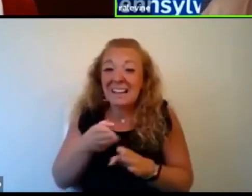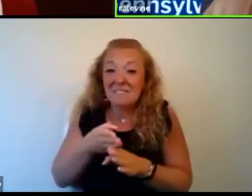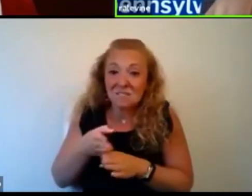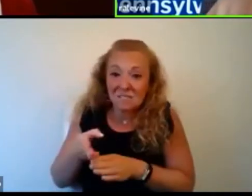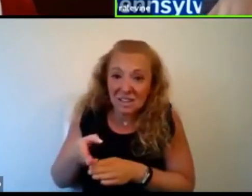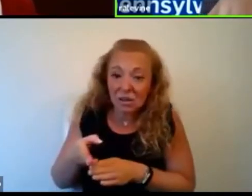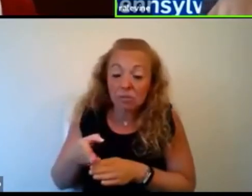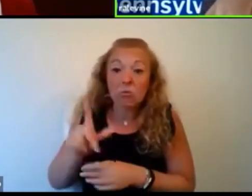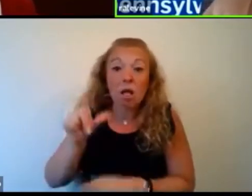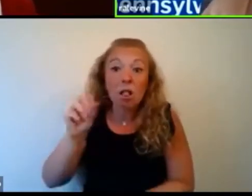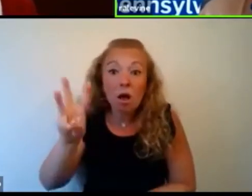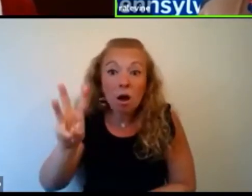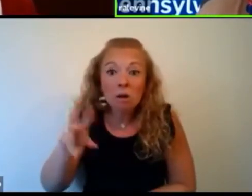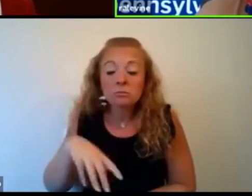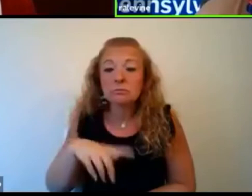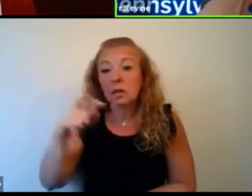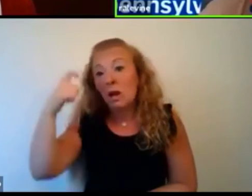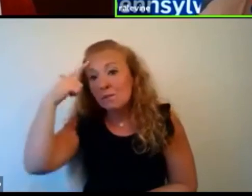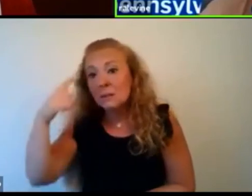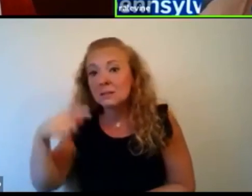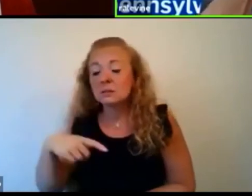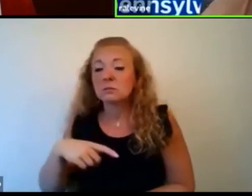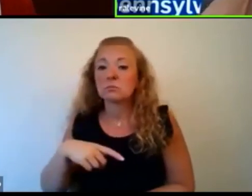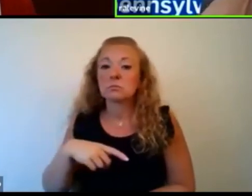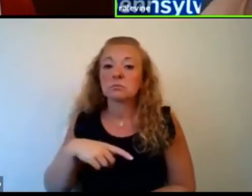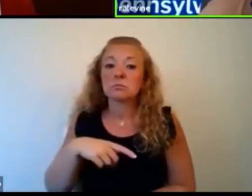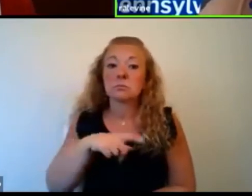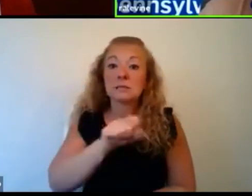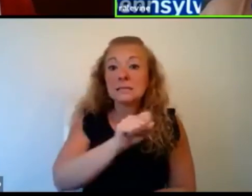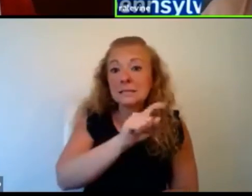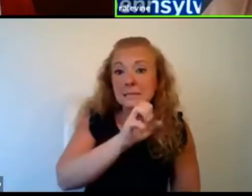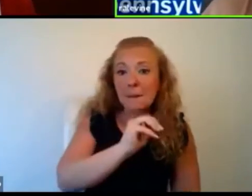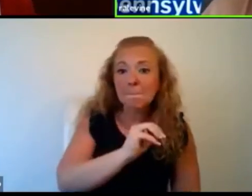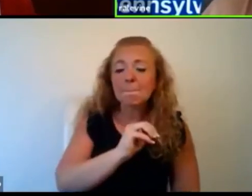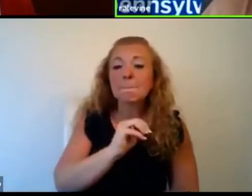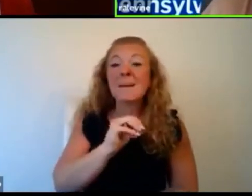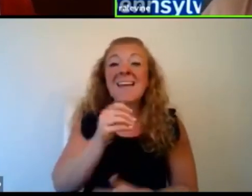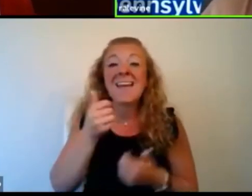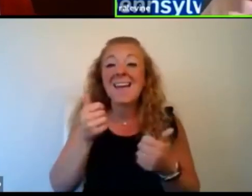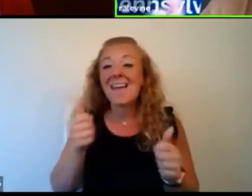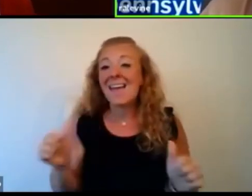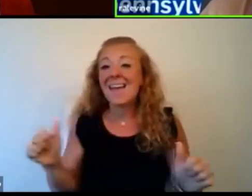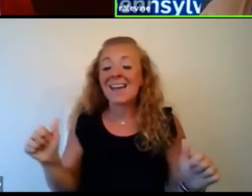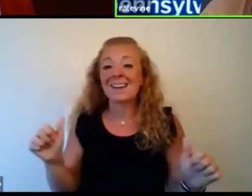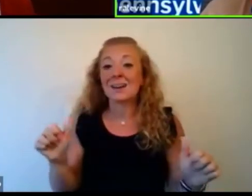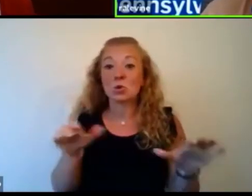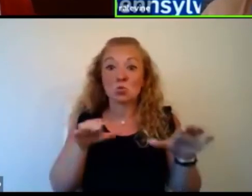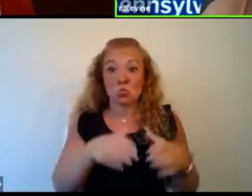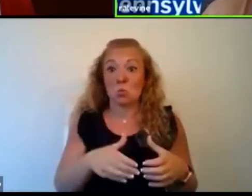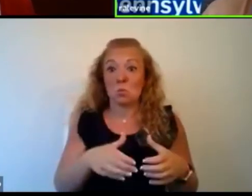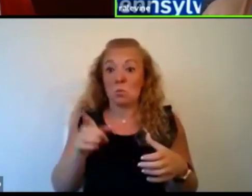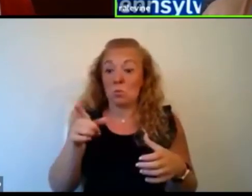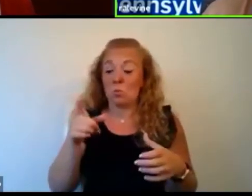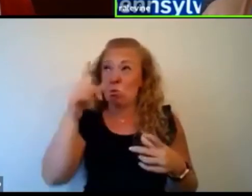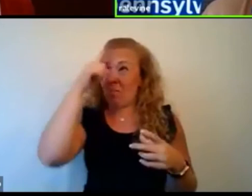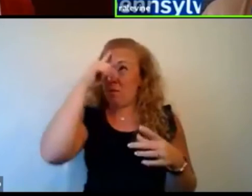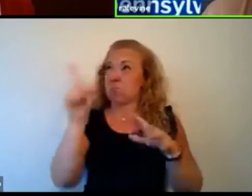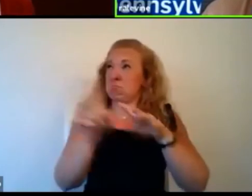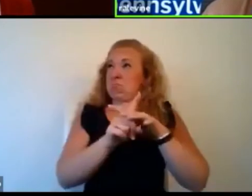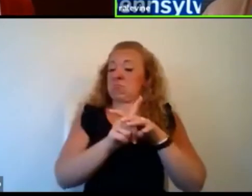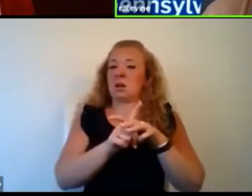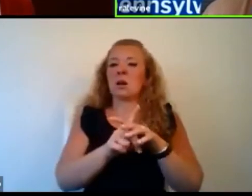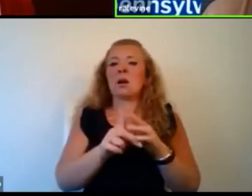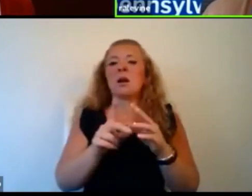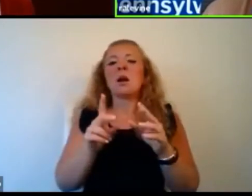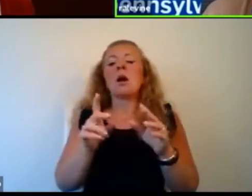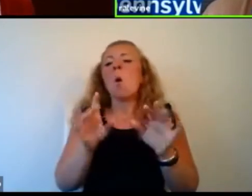as the law and government or, or STEM, any, any group that you're going to think of, I think it's so important